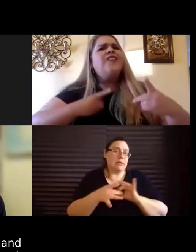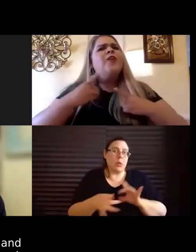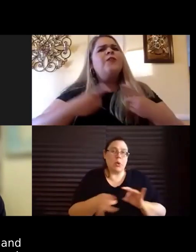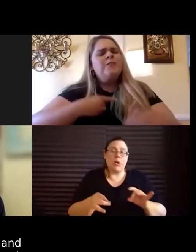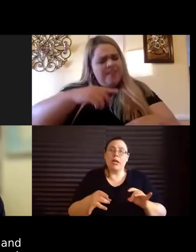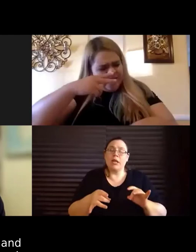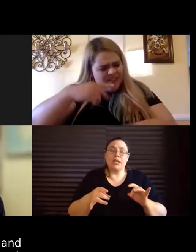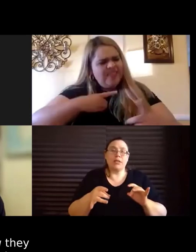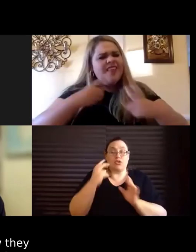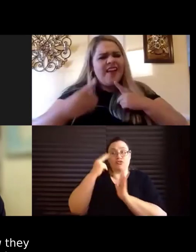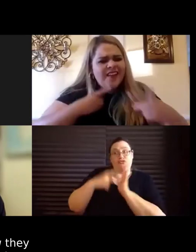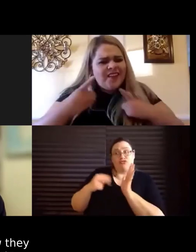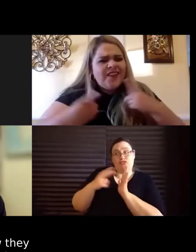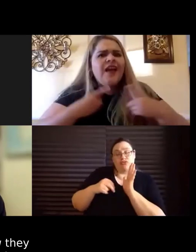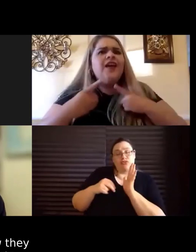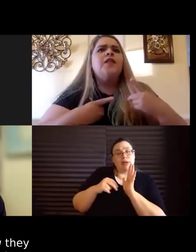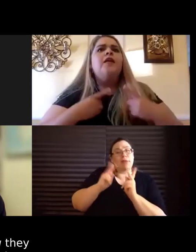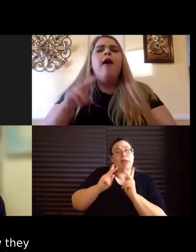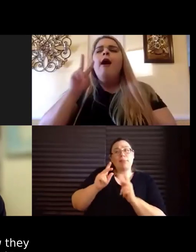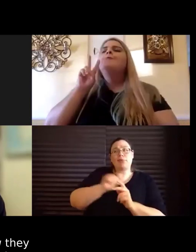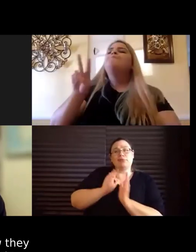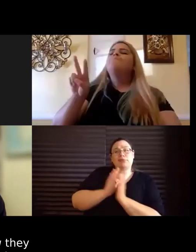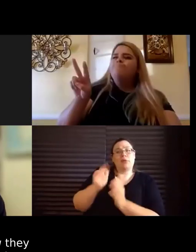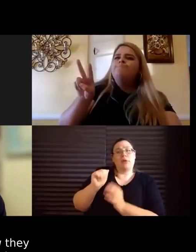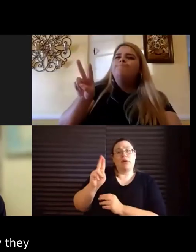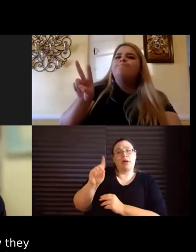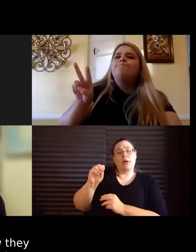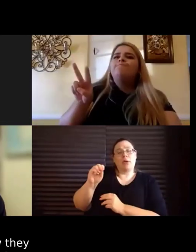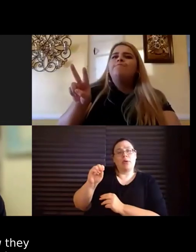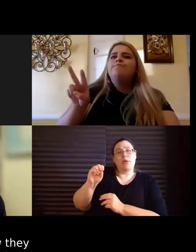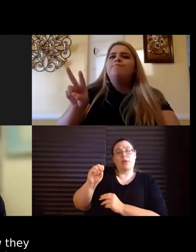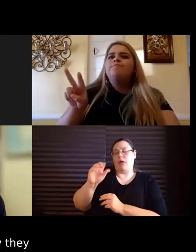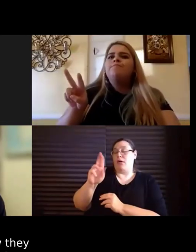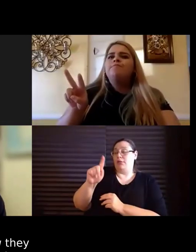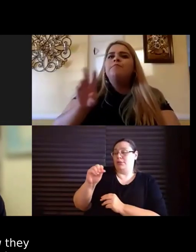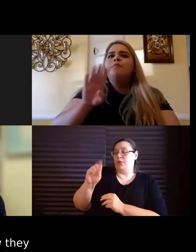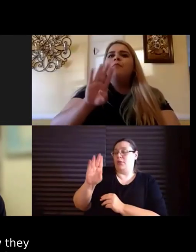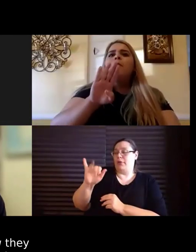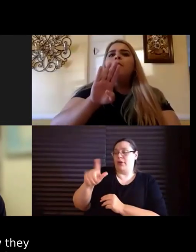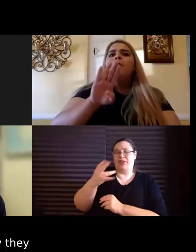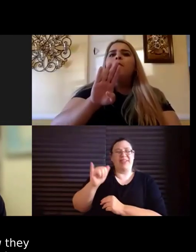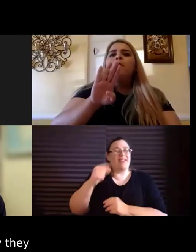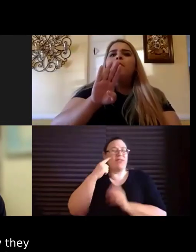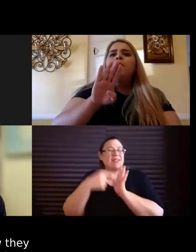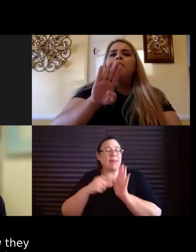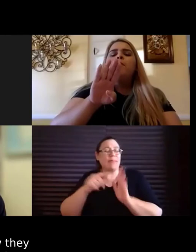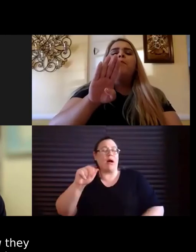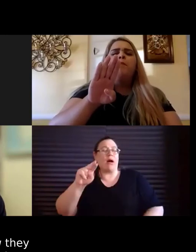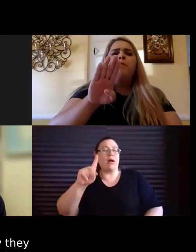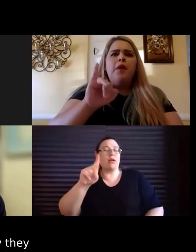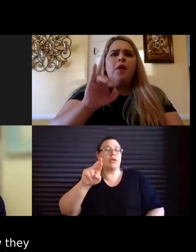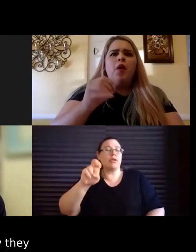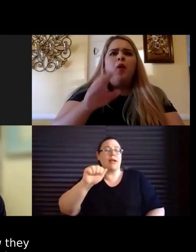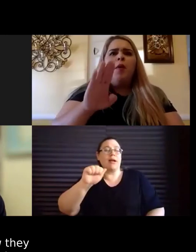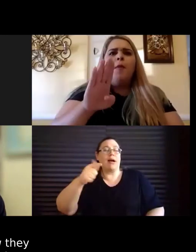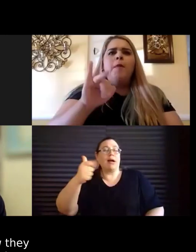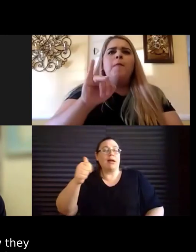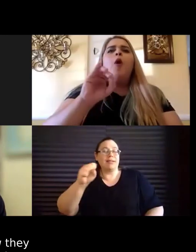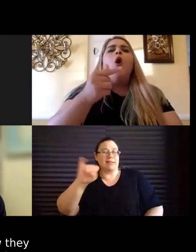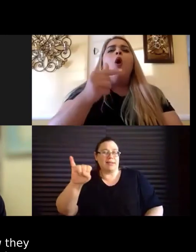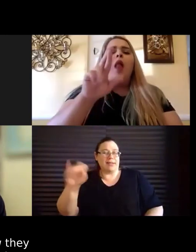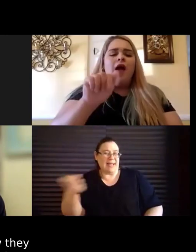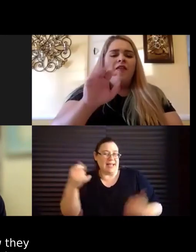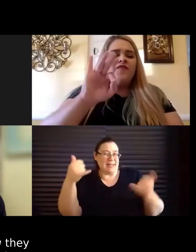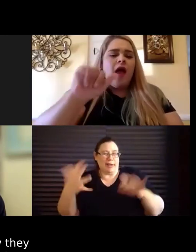the autobiographies of people like Andrea Agassi, a tennis player, you know, who, who talk about how they